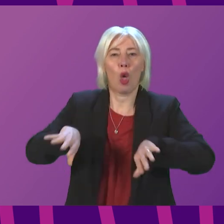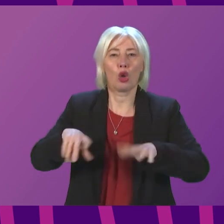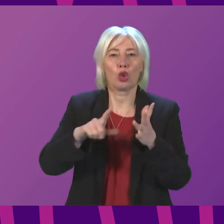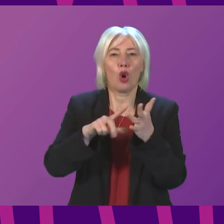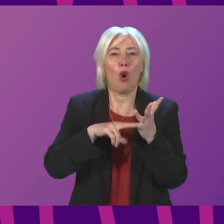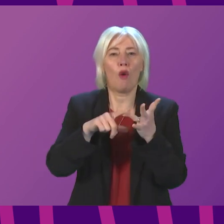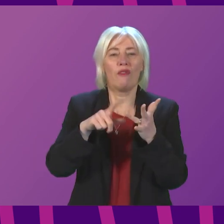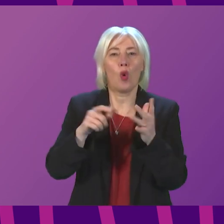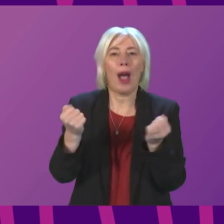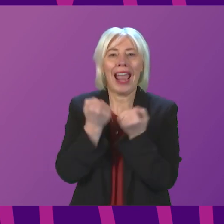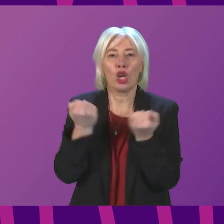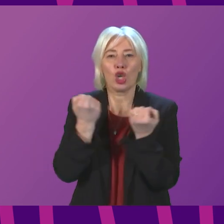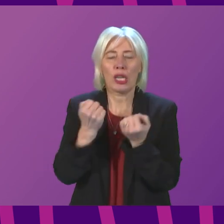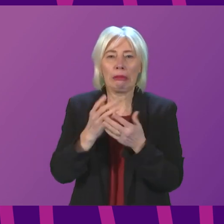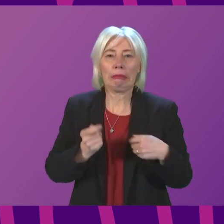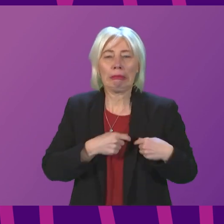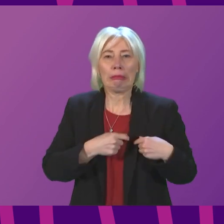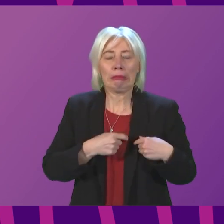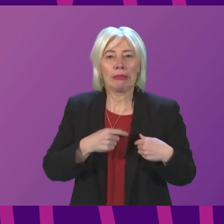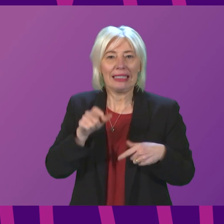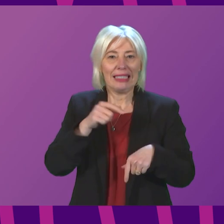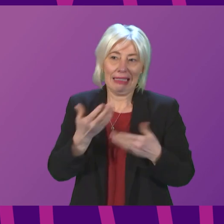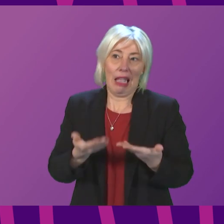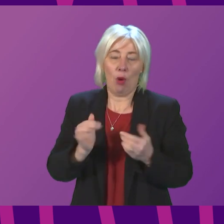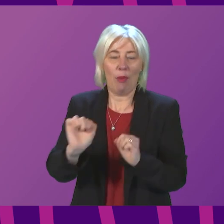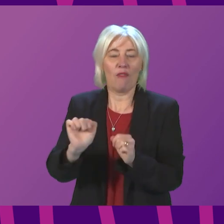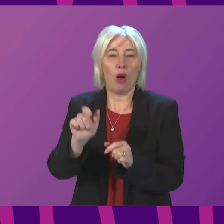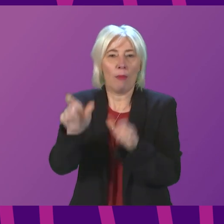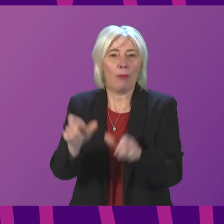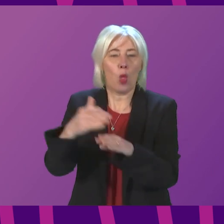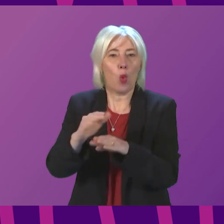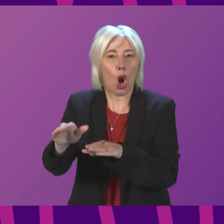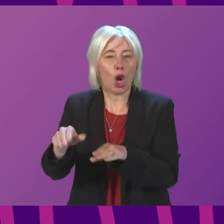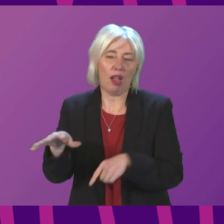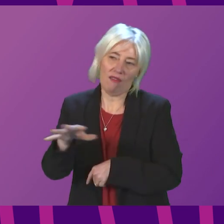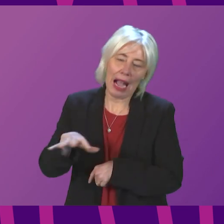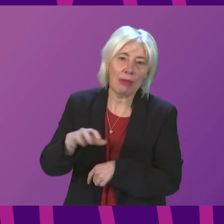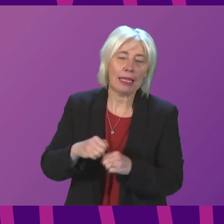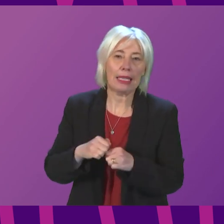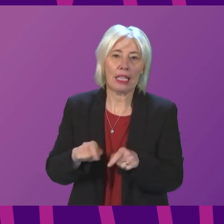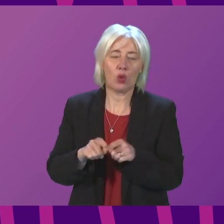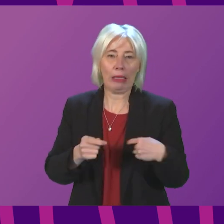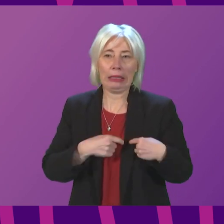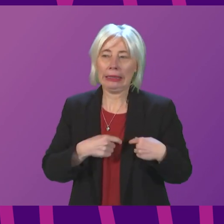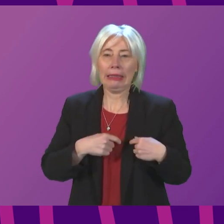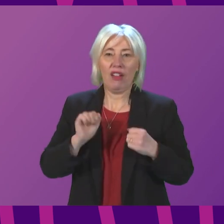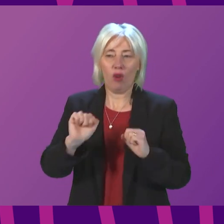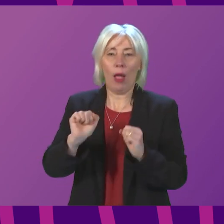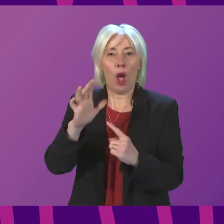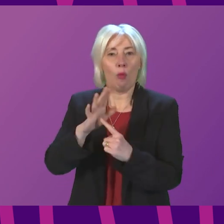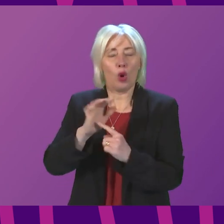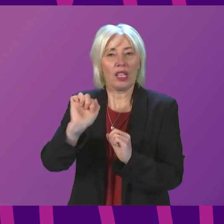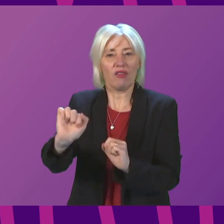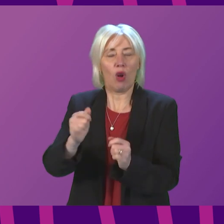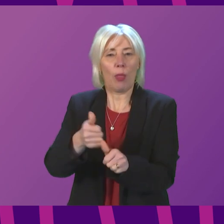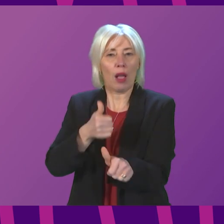Energy. This is an anxious time for the staff who work there, for the families, but it is also a really anxious time, given the importance of this company to the